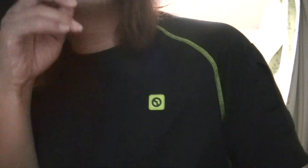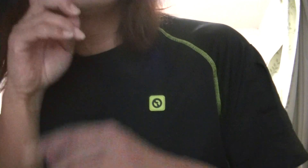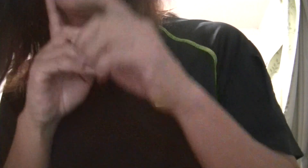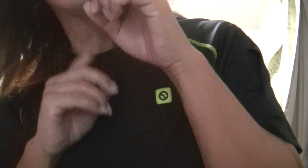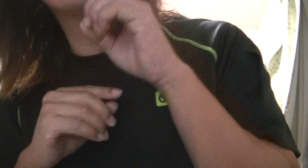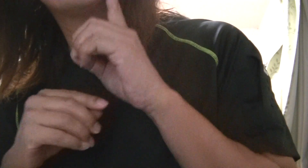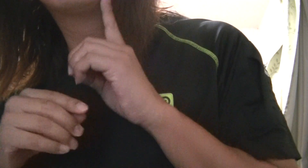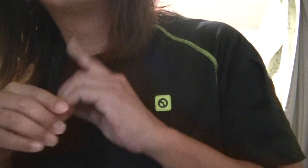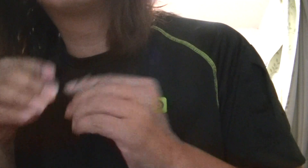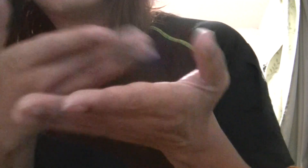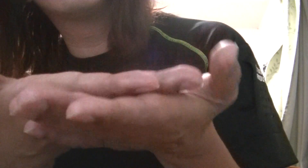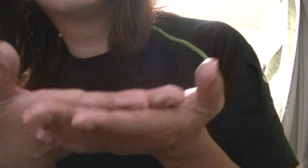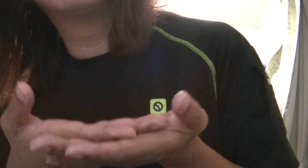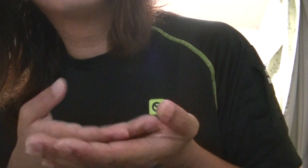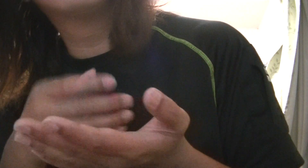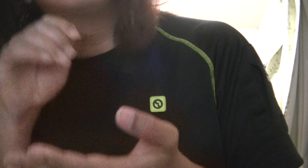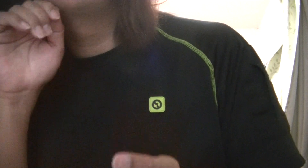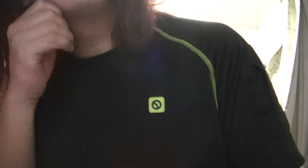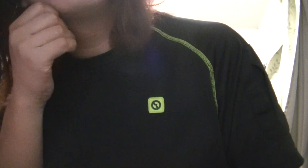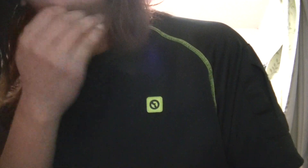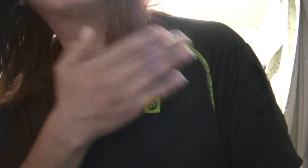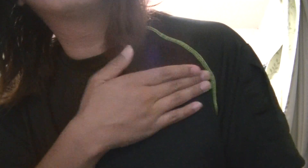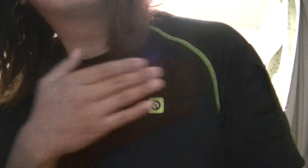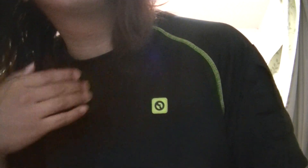that they can't feed them all.